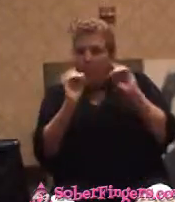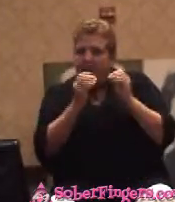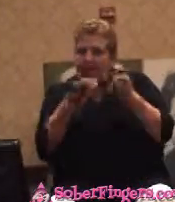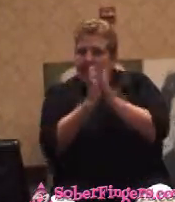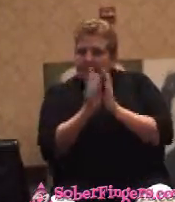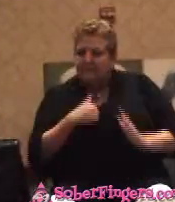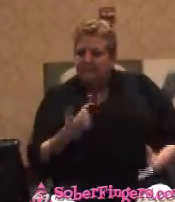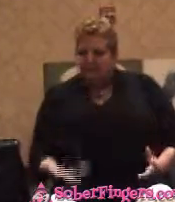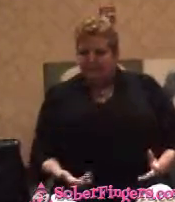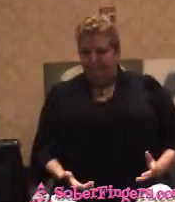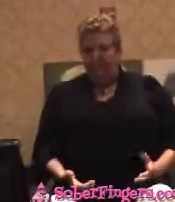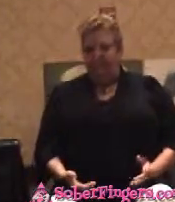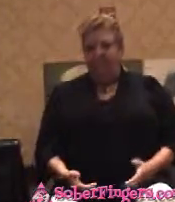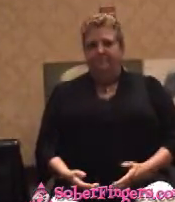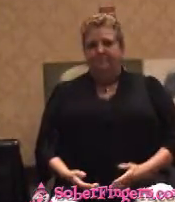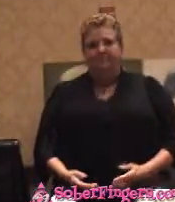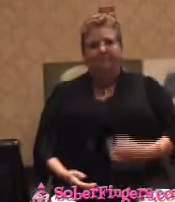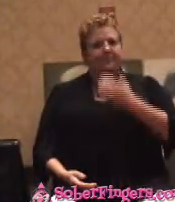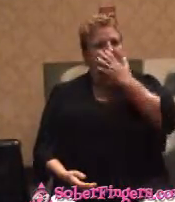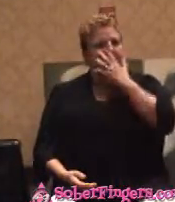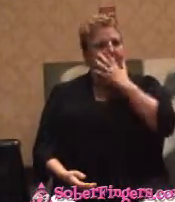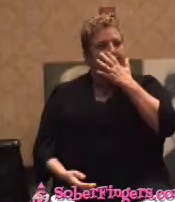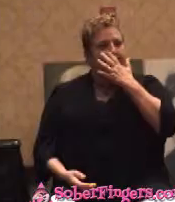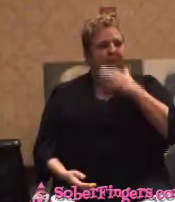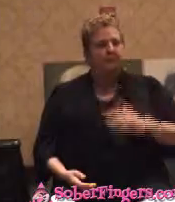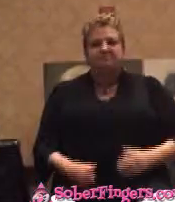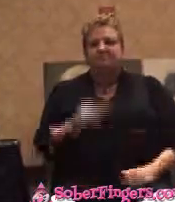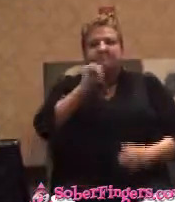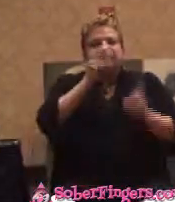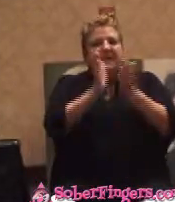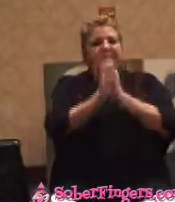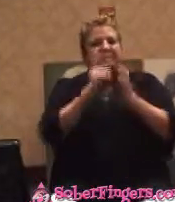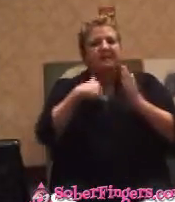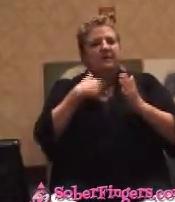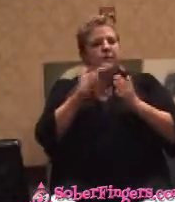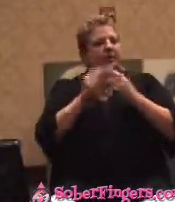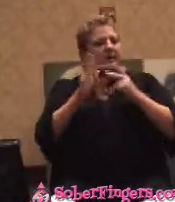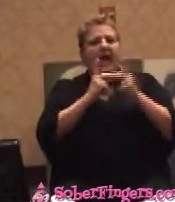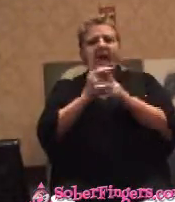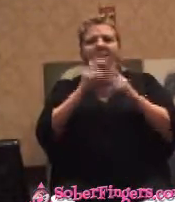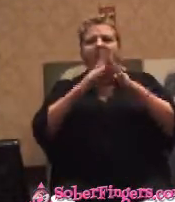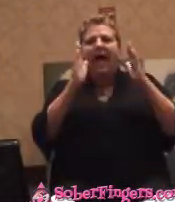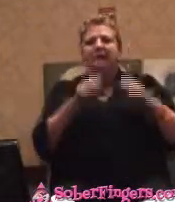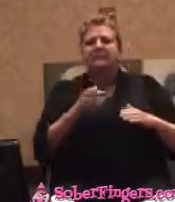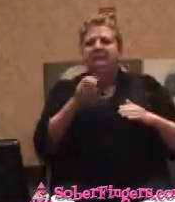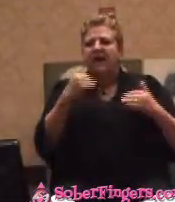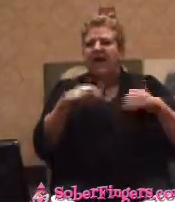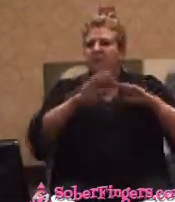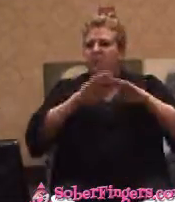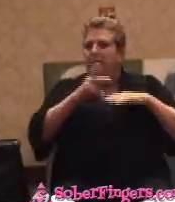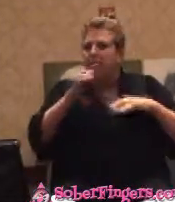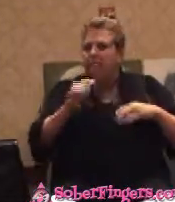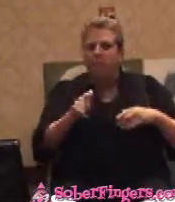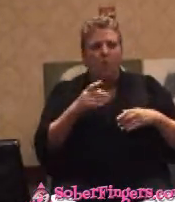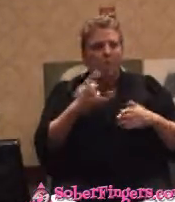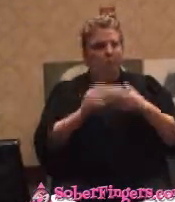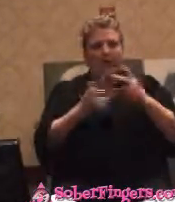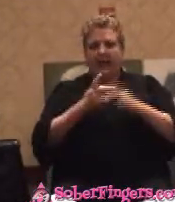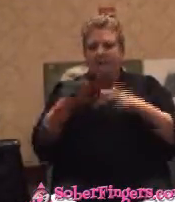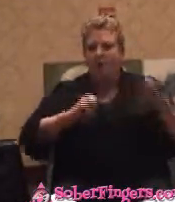And I, they didn't ask me whether I had, what kind of house I lived in, whether I had a swimming pool, what kind of car I drove, how much money. They weren't interested in any